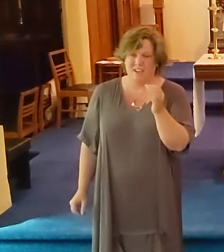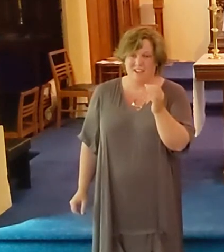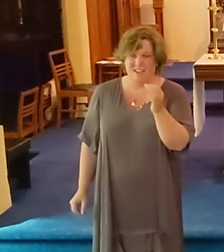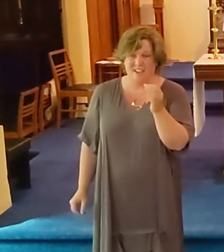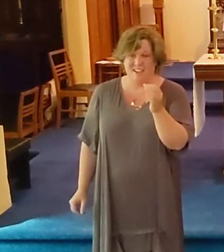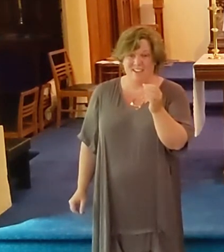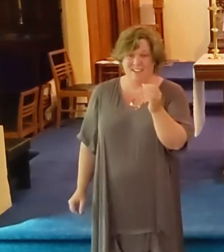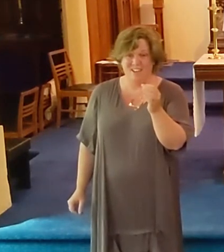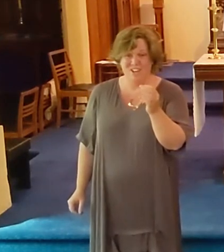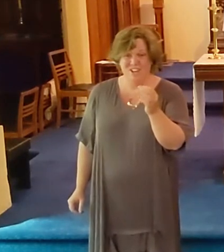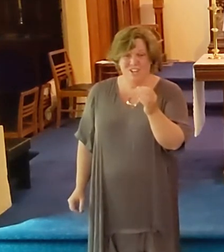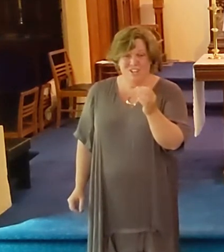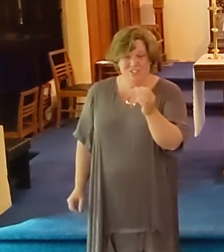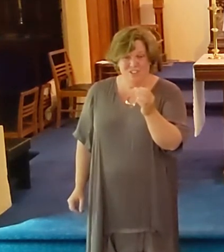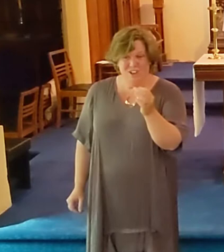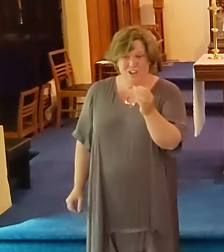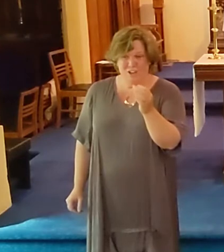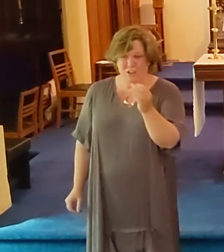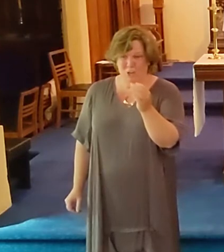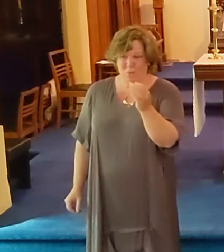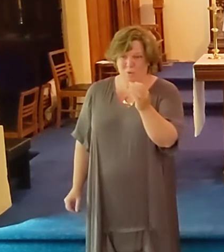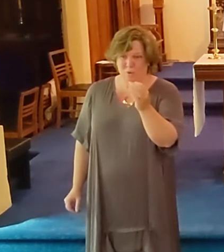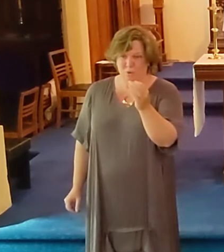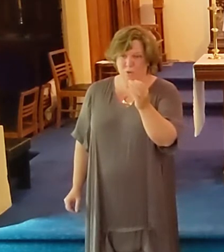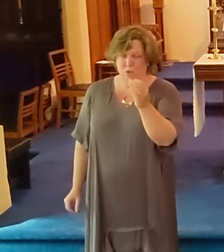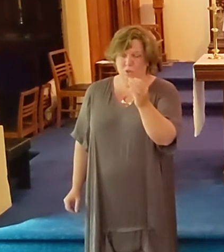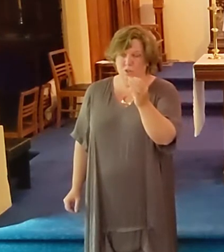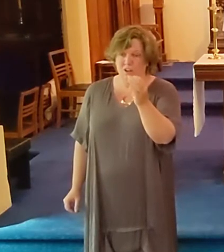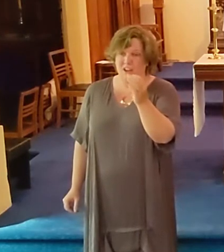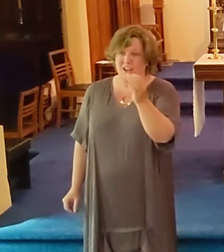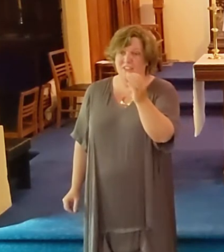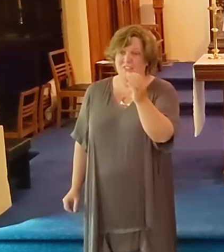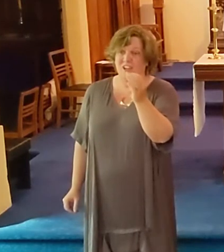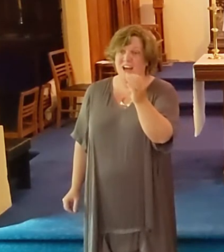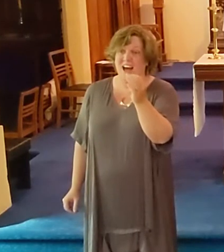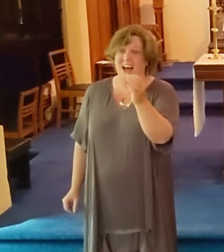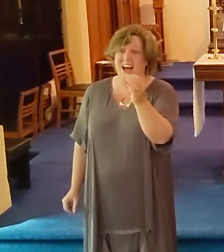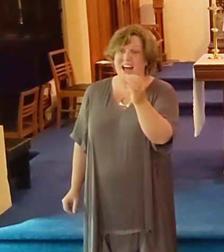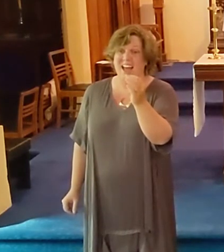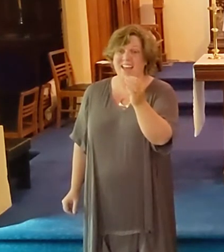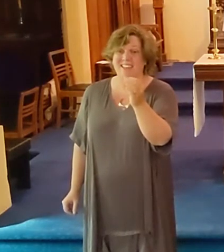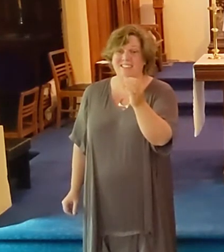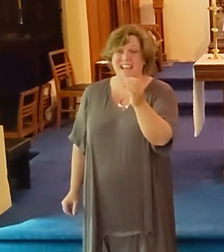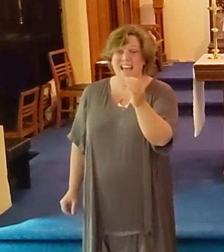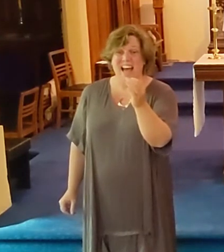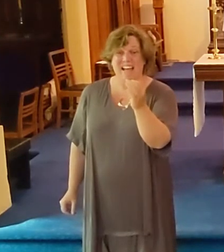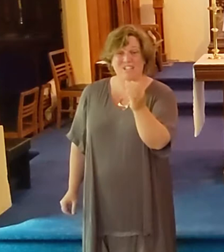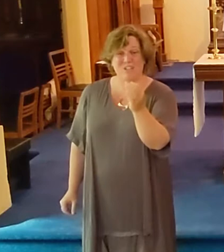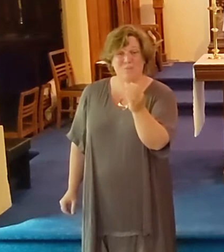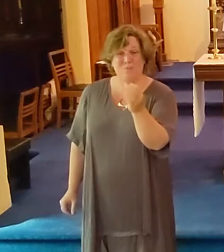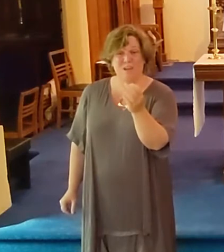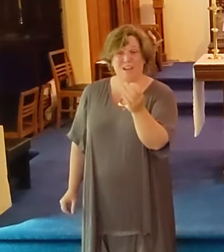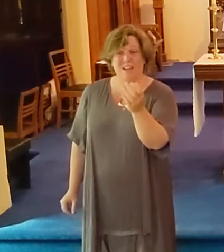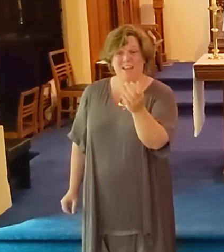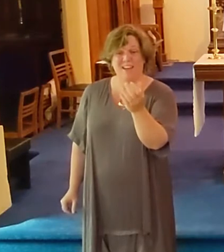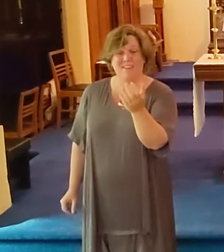dead, the bluest eyes and